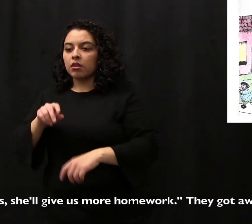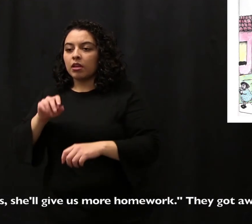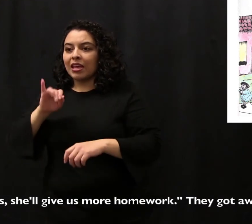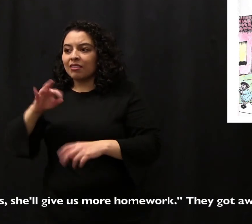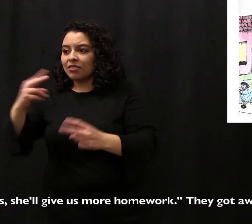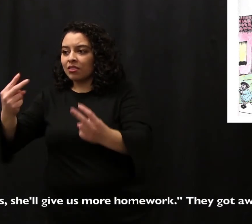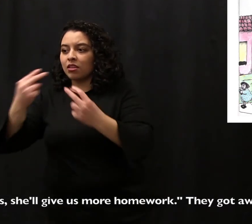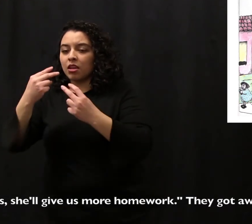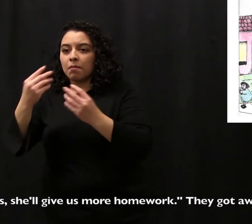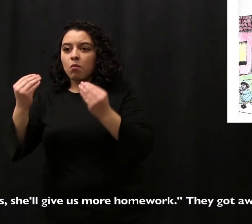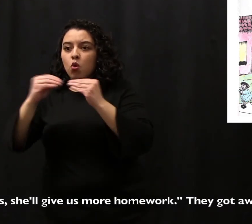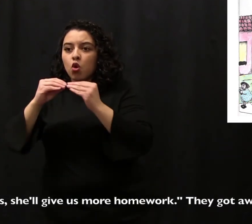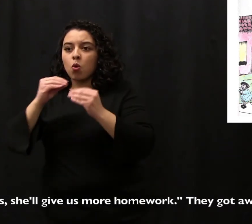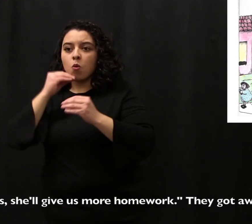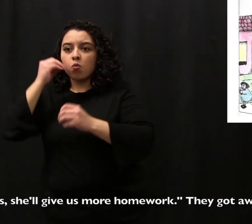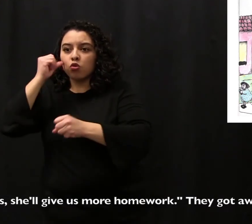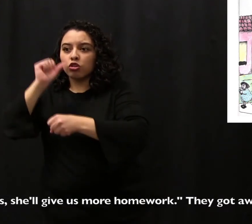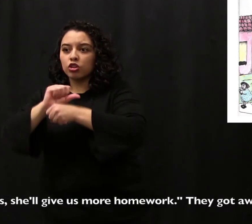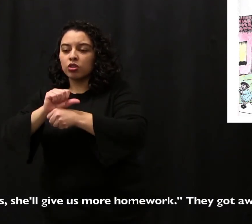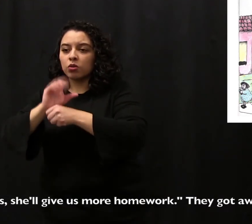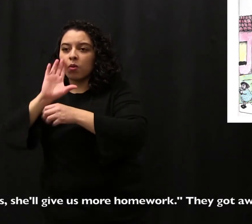They got away just in time.